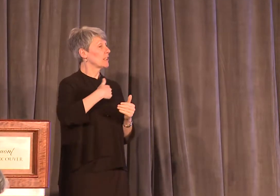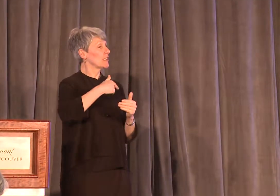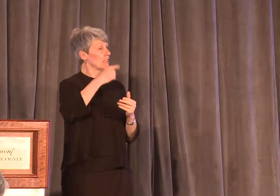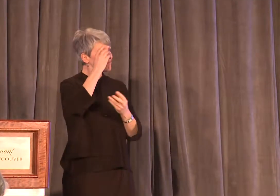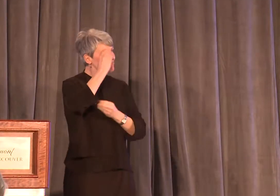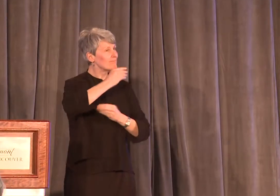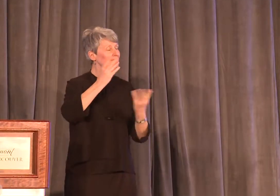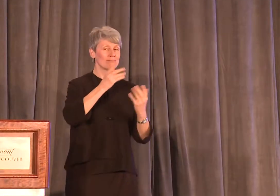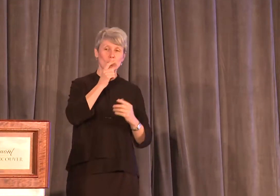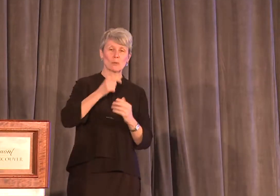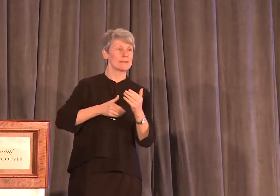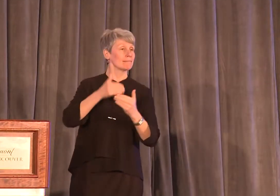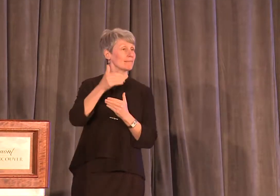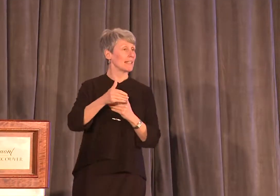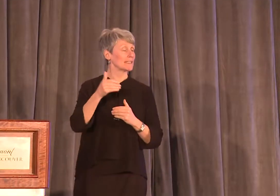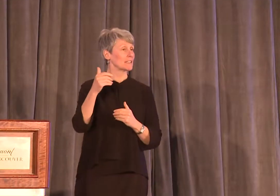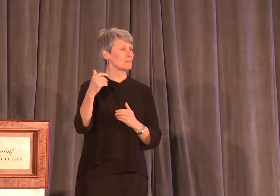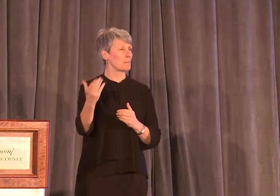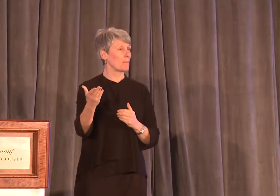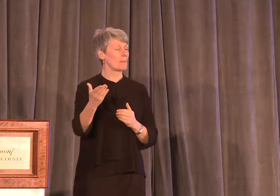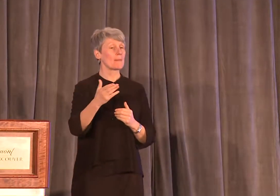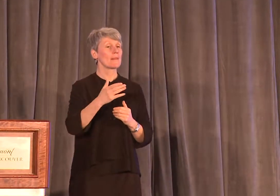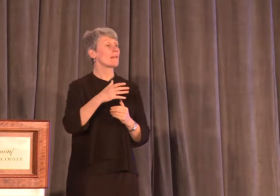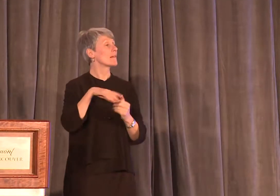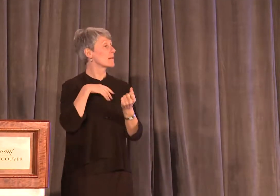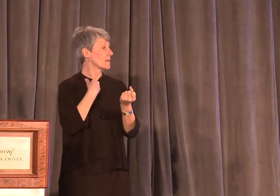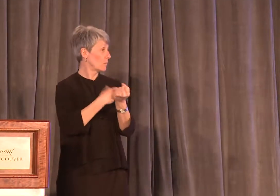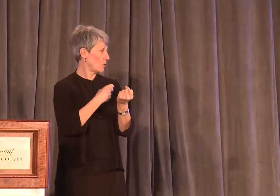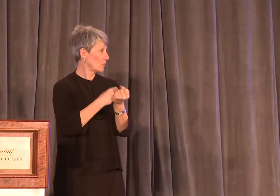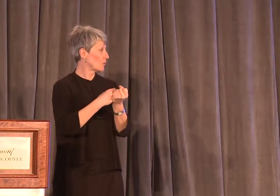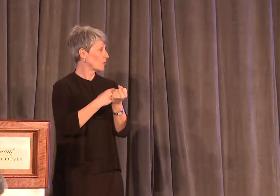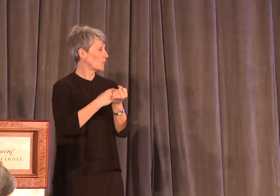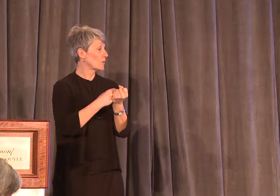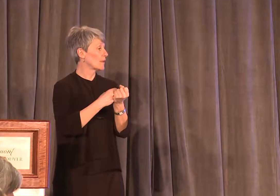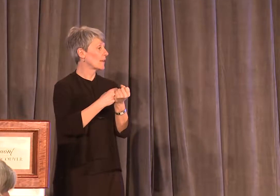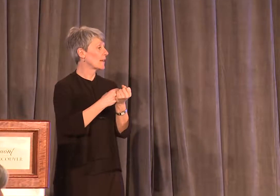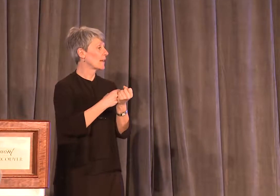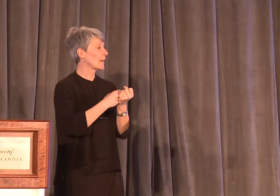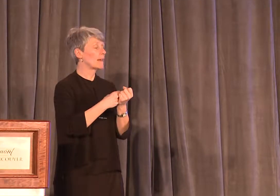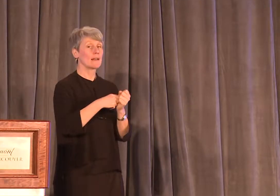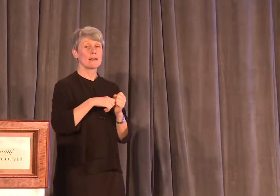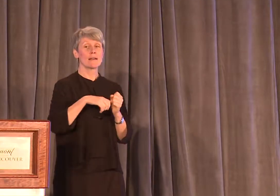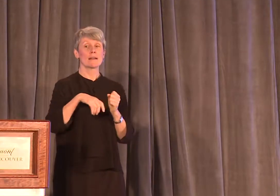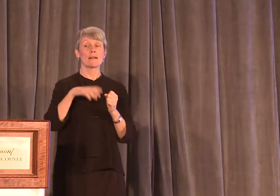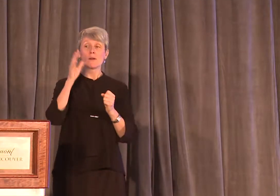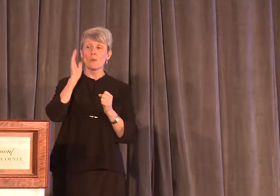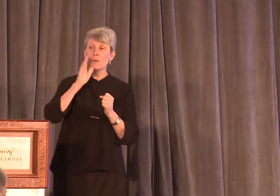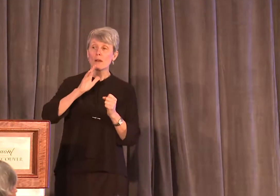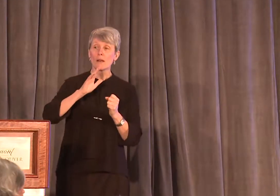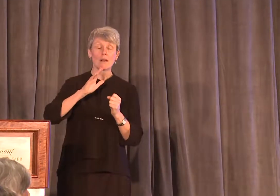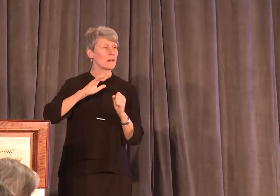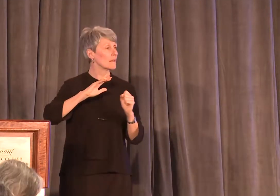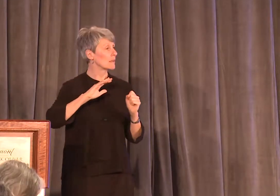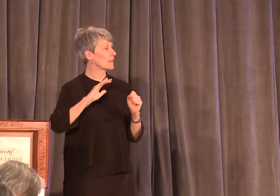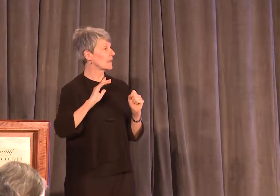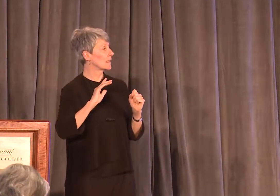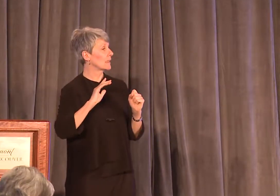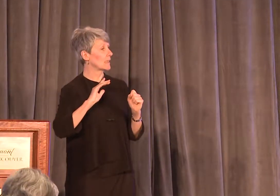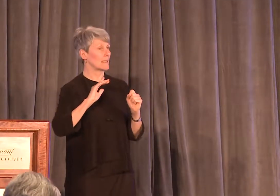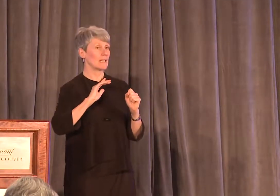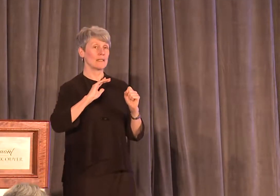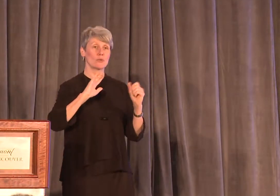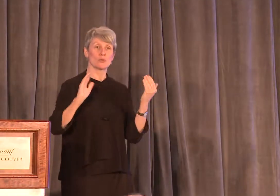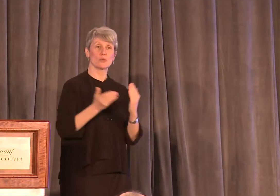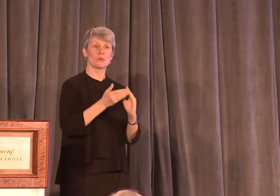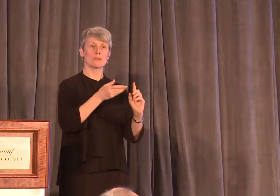our sponsor, who is going to be introducing our guest speaker.